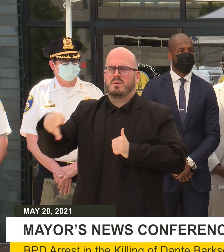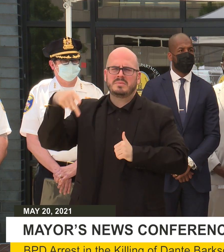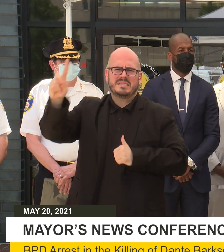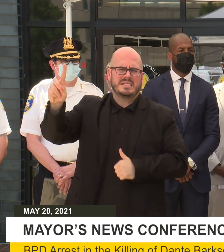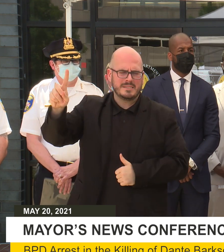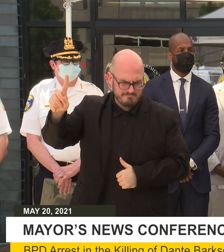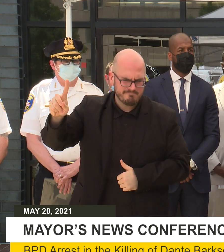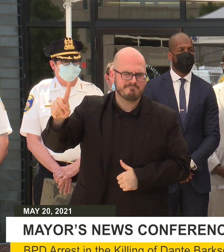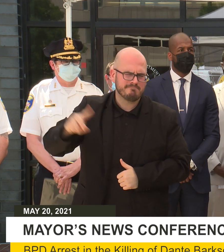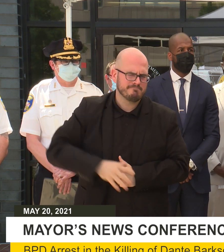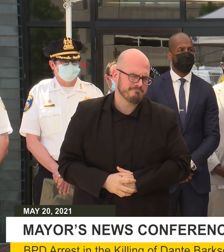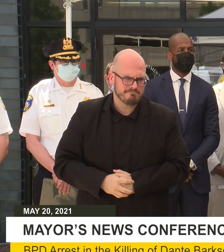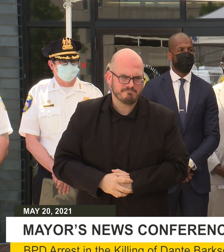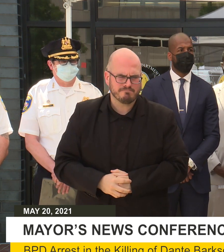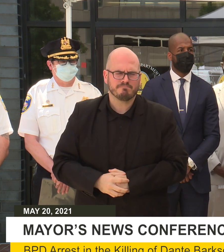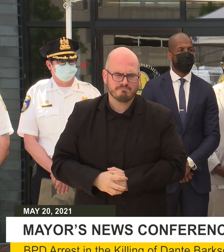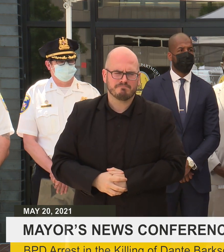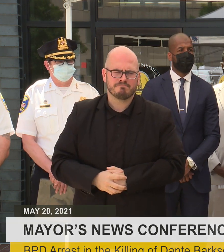Department.